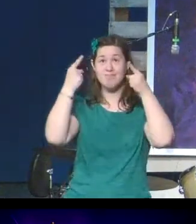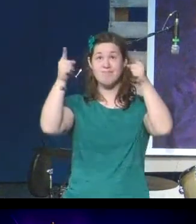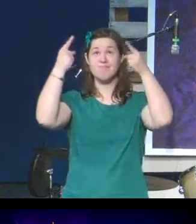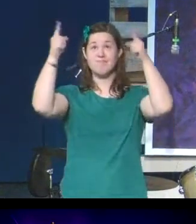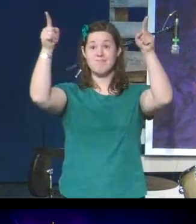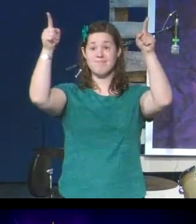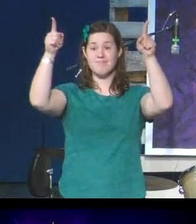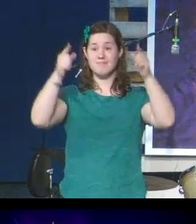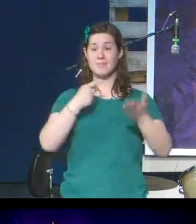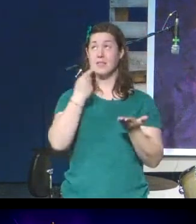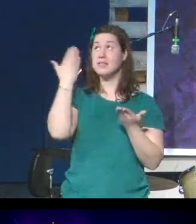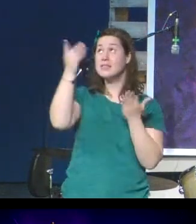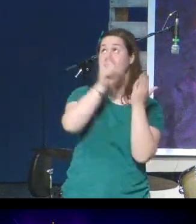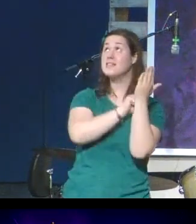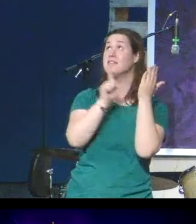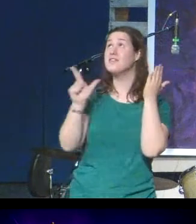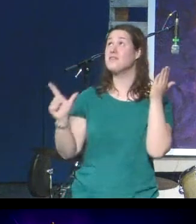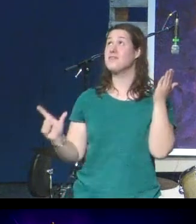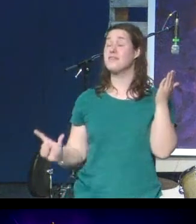says the Lord of hosts.